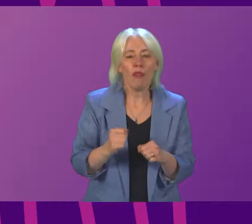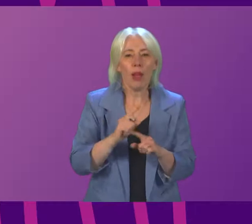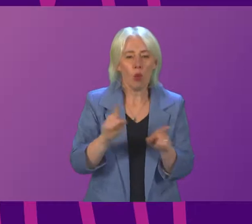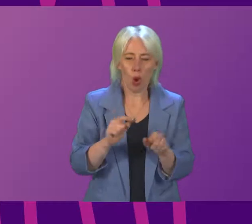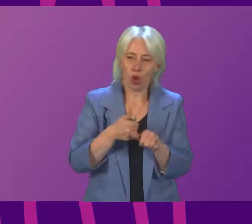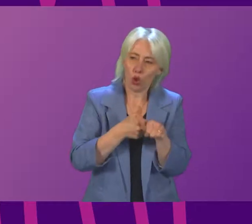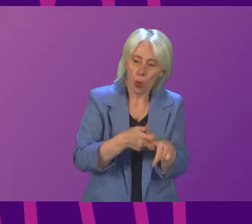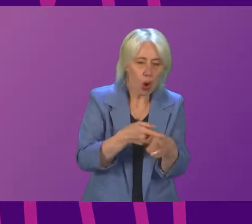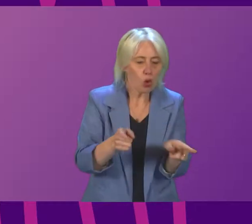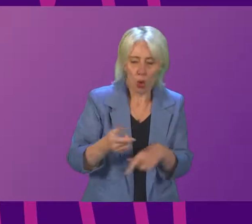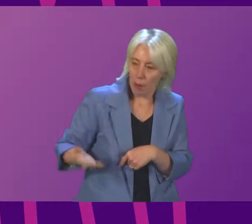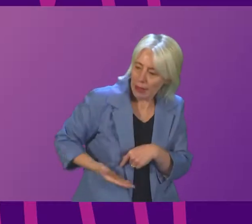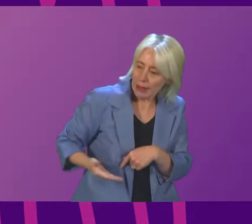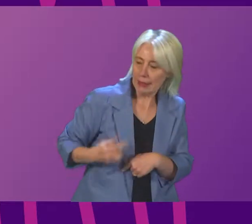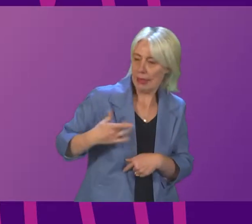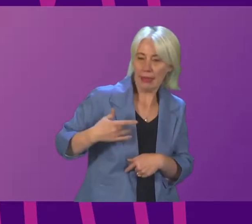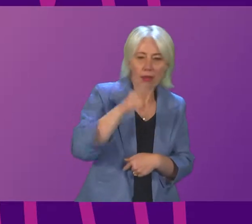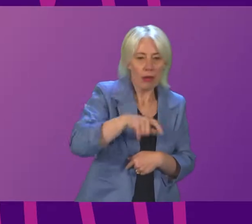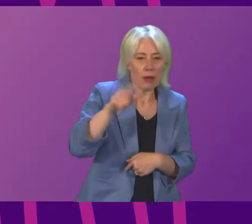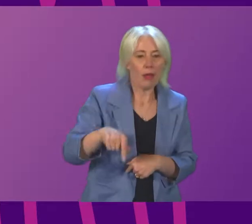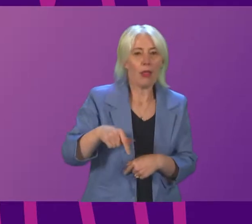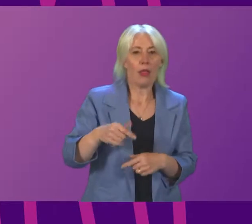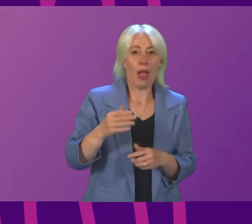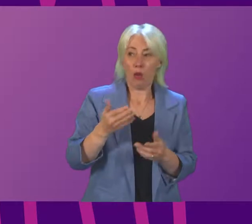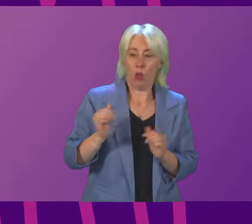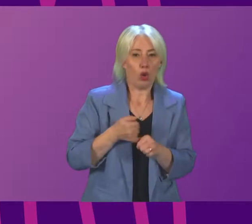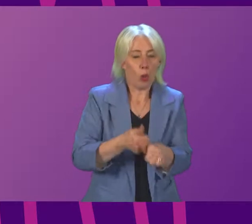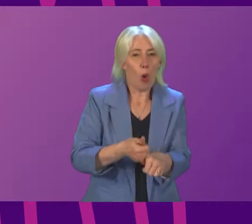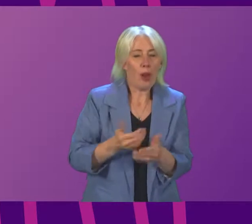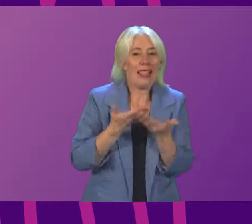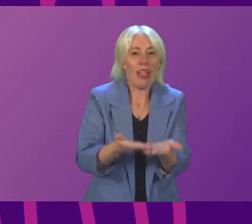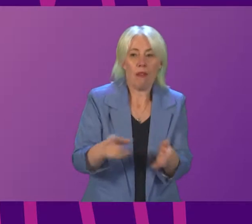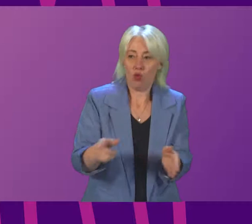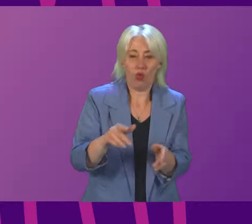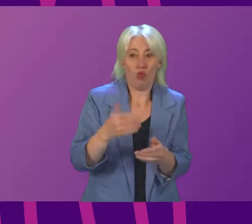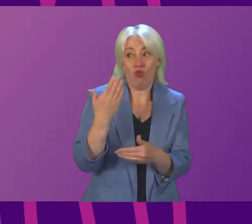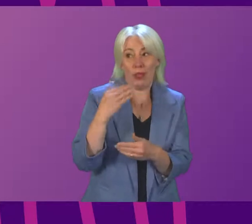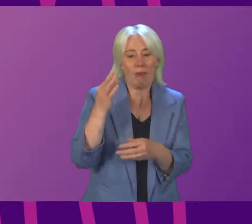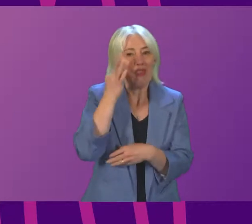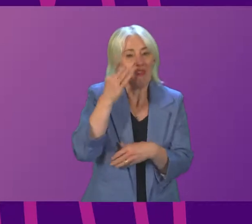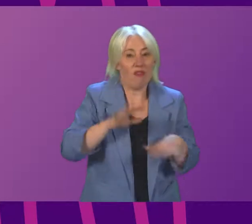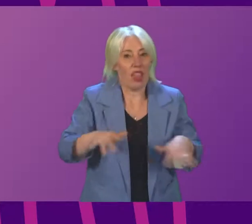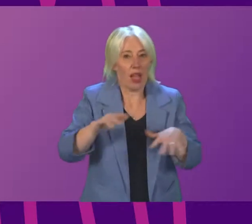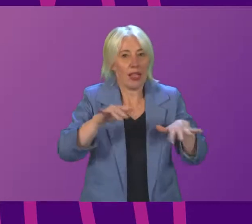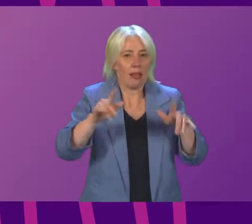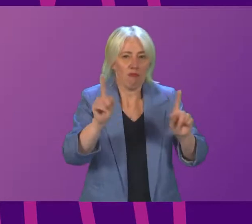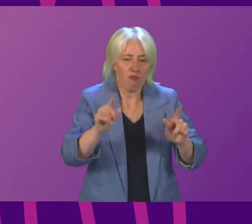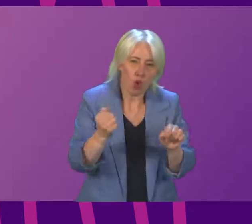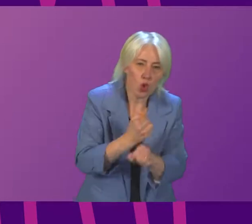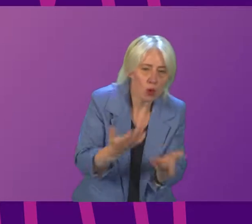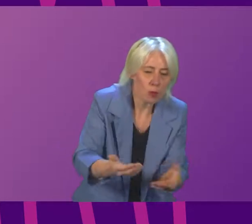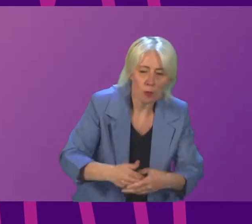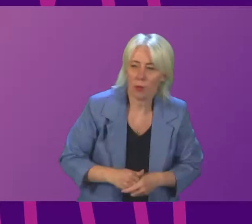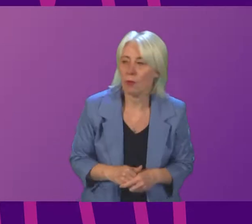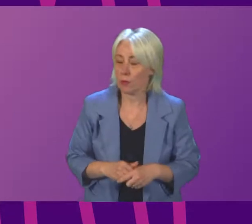businesses and residents affected by recent flooding. Cabinet Secretary John Swinney. President and Officer, I would like to express my